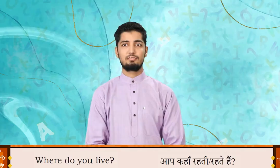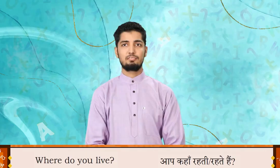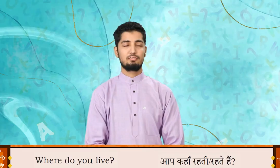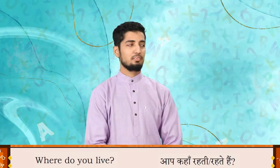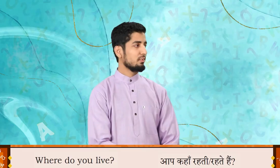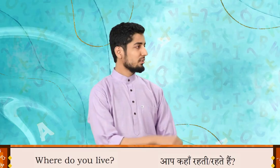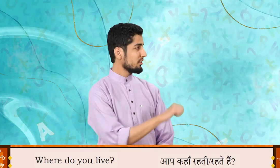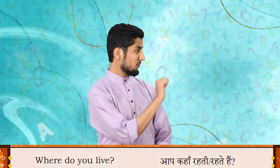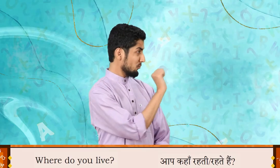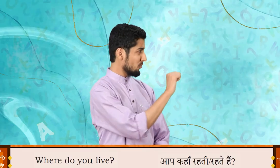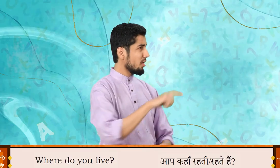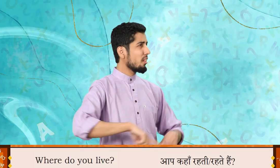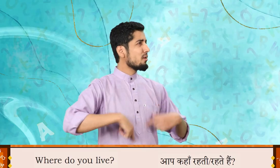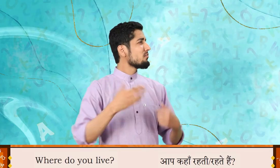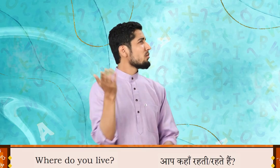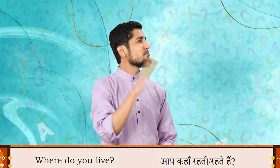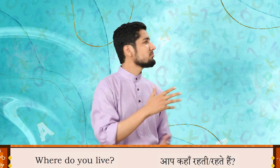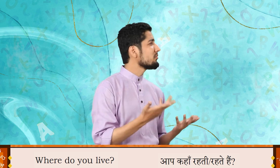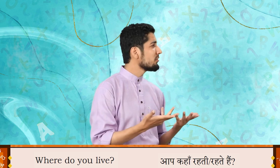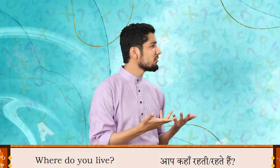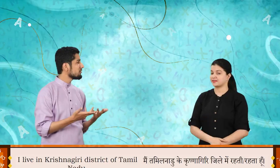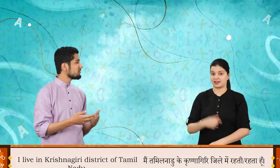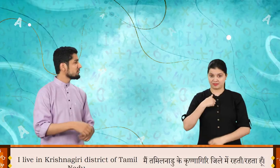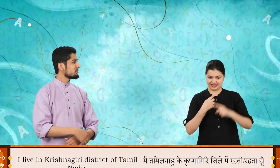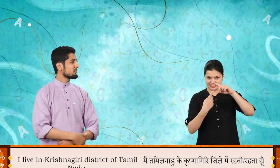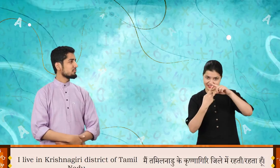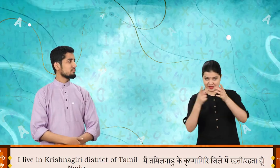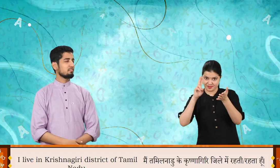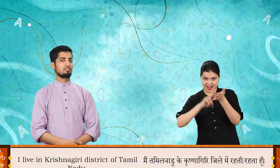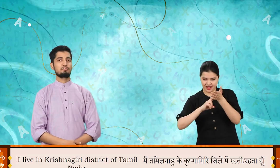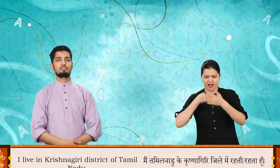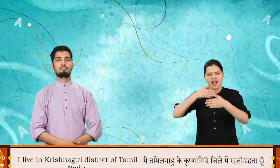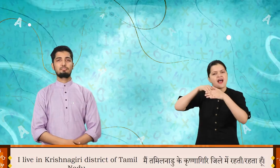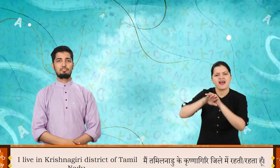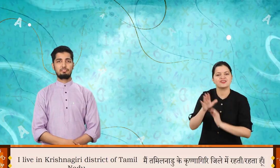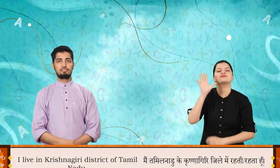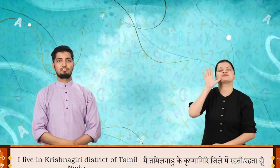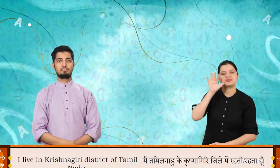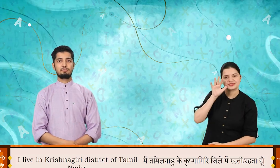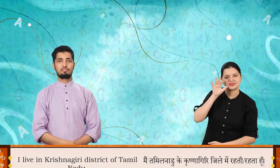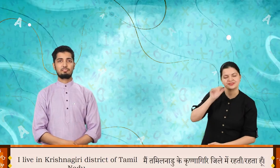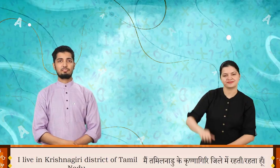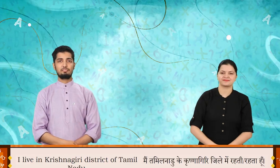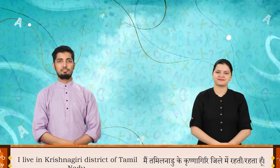Where do you live? I live in Krishnagiri district of Tamil Nadu.